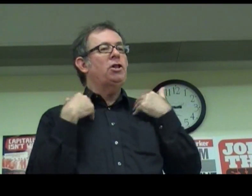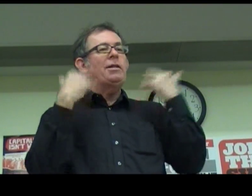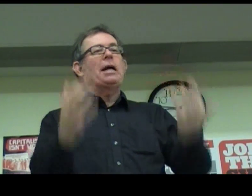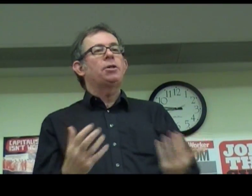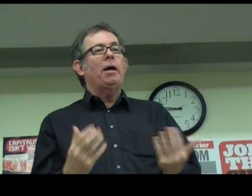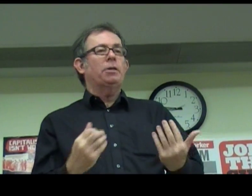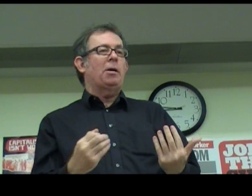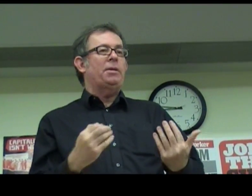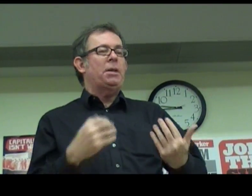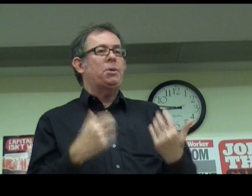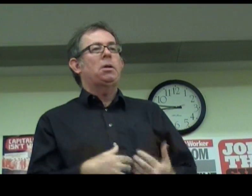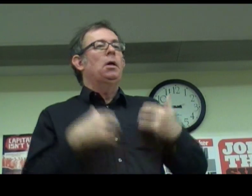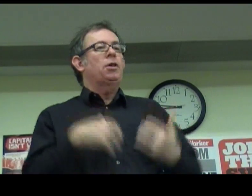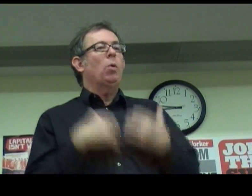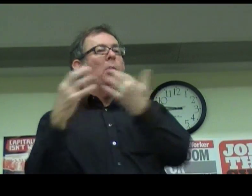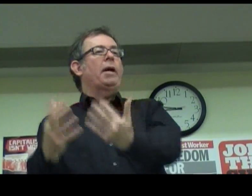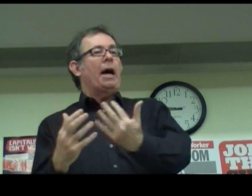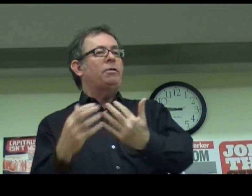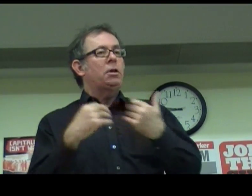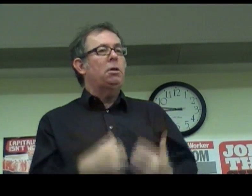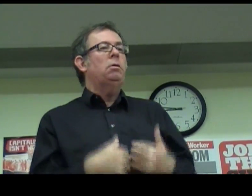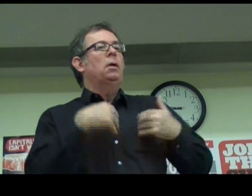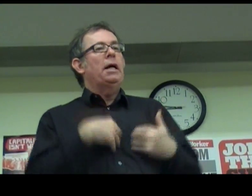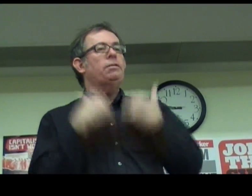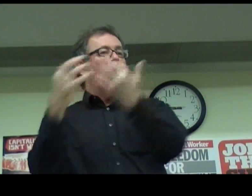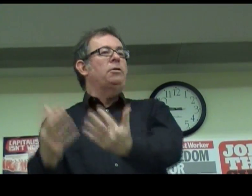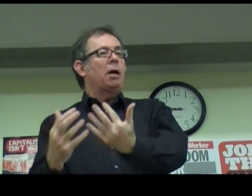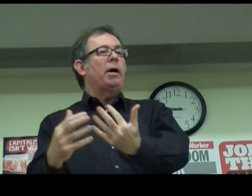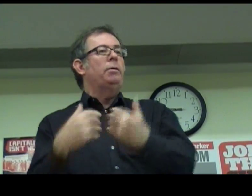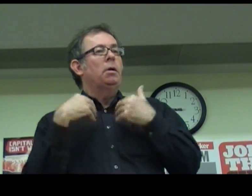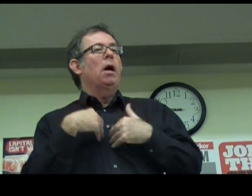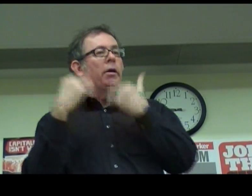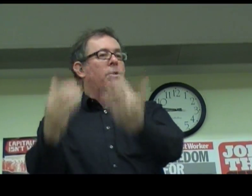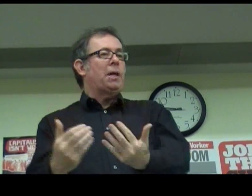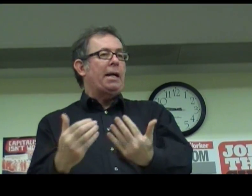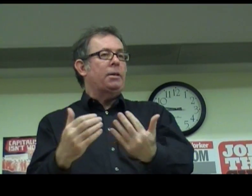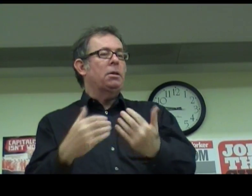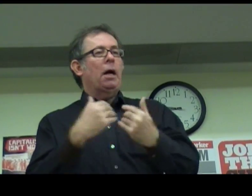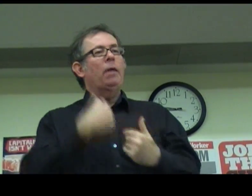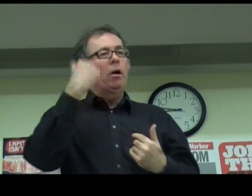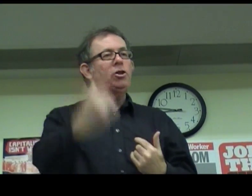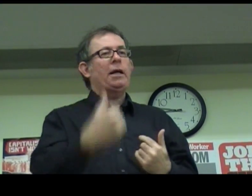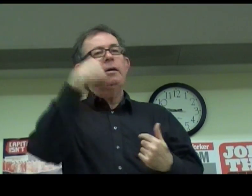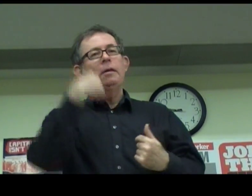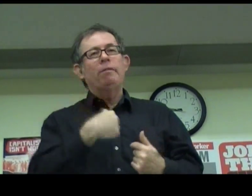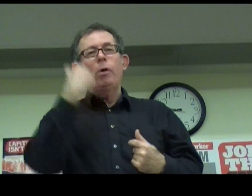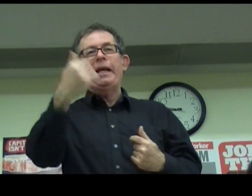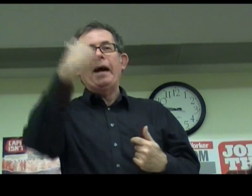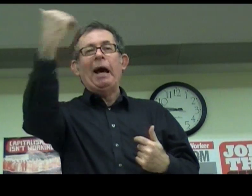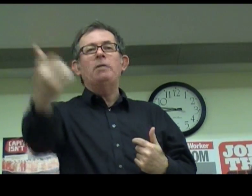Gentiles can't coexist, so what we're going to have to do is find our own state. And the logic of working out how